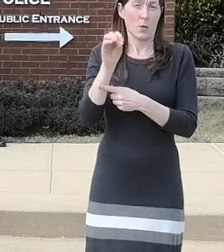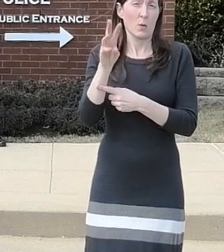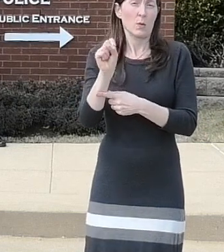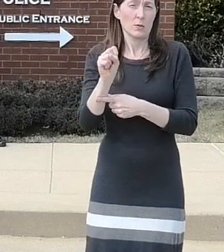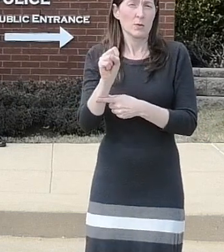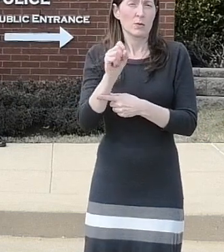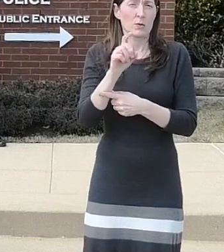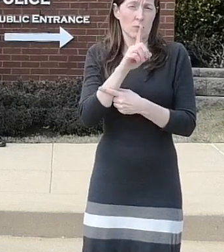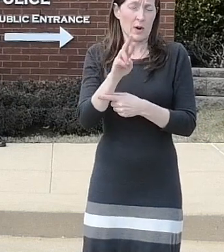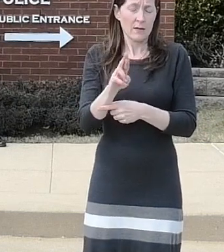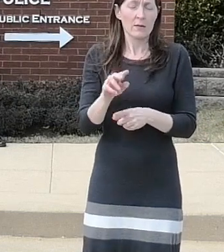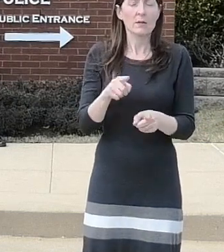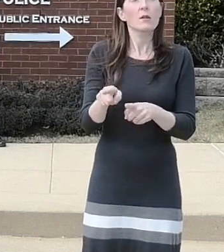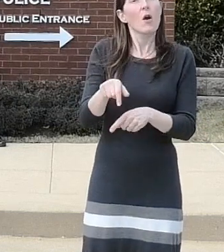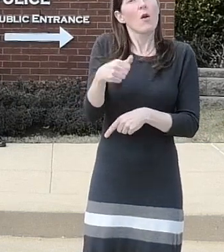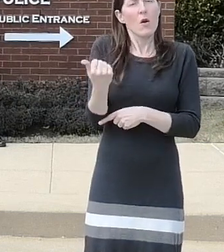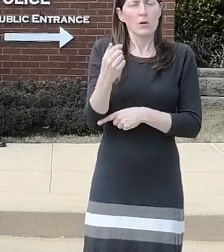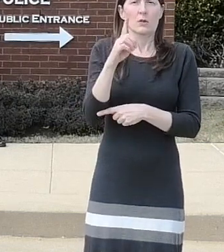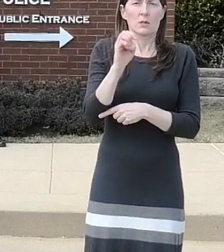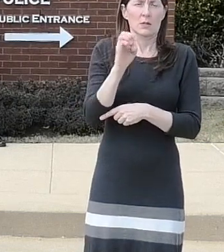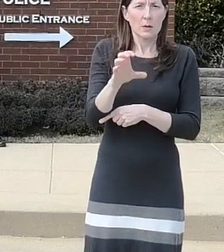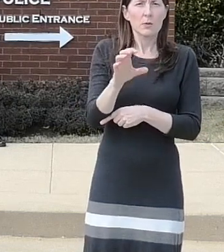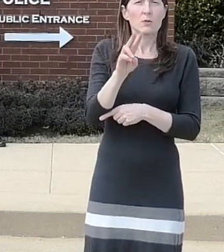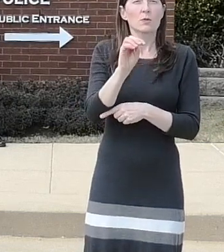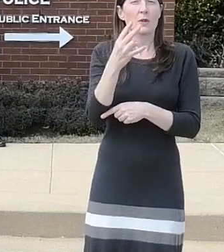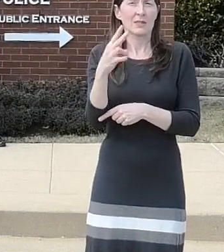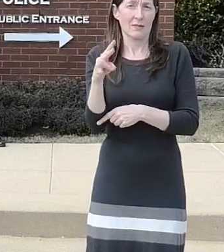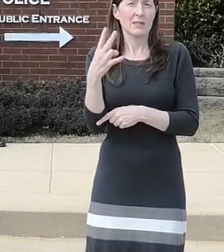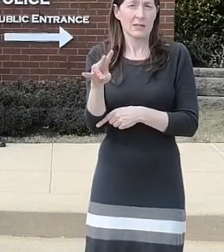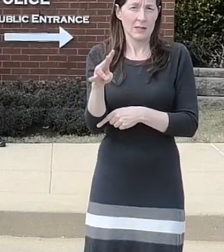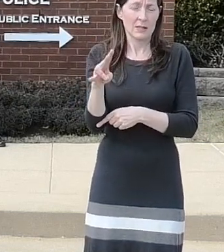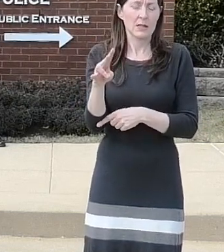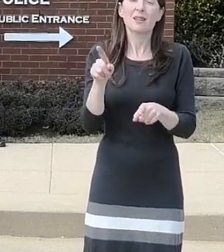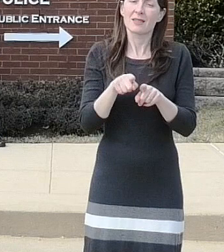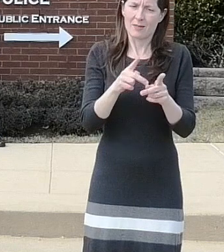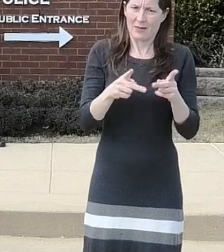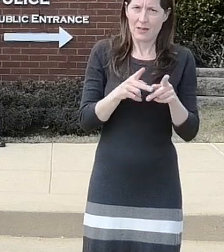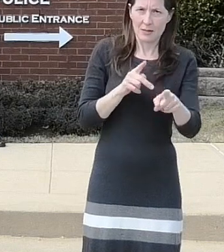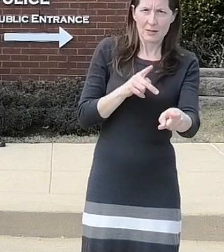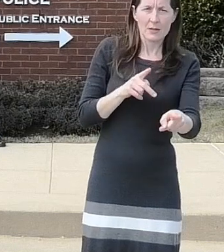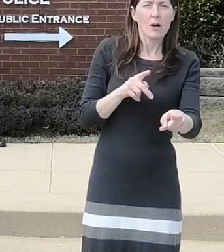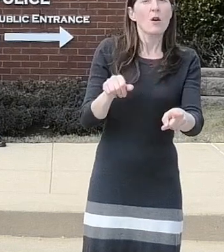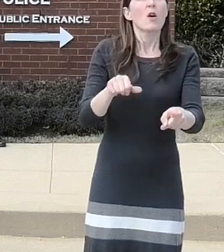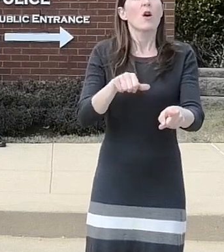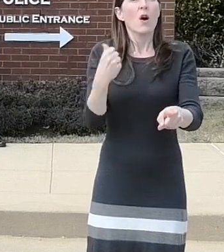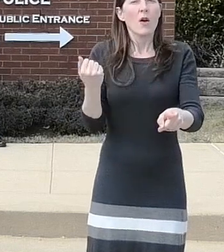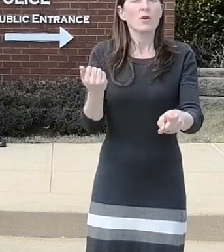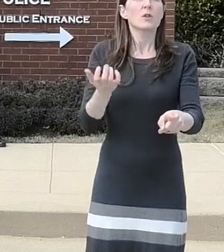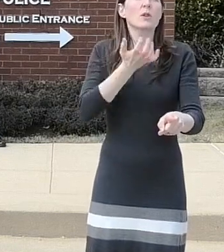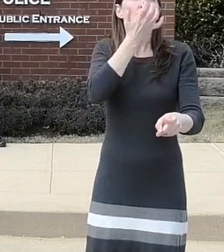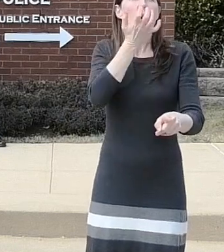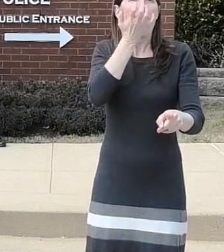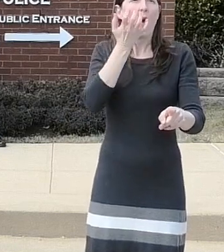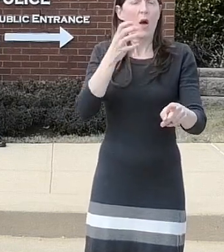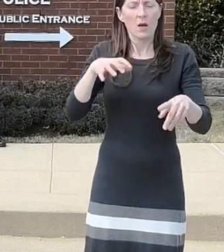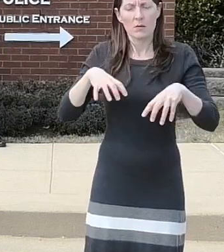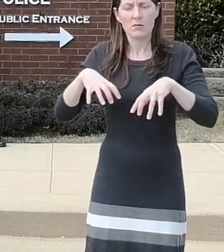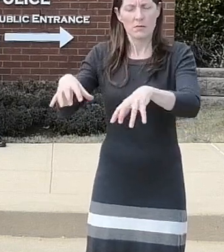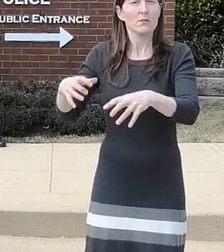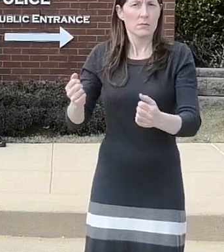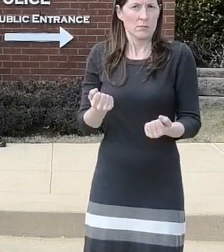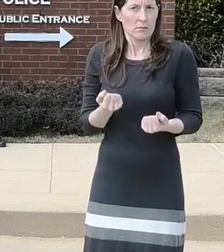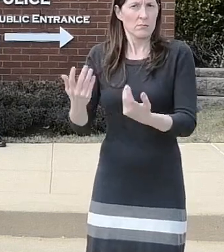fire in december of 2017 at that location one malicious burning of the lawn in august of 2018